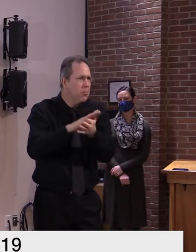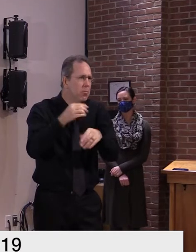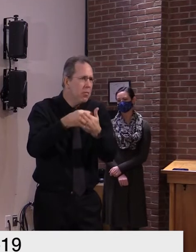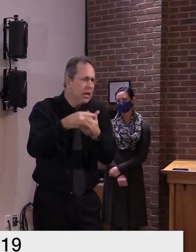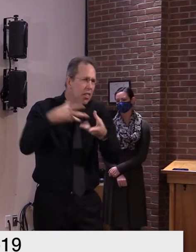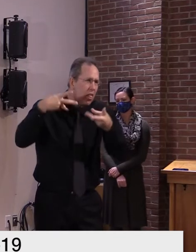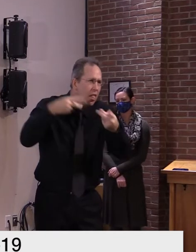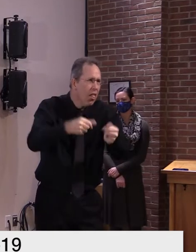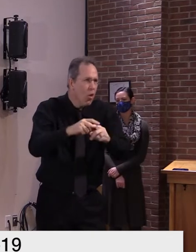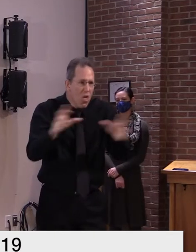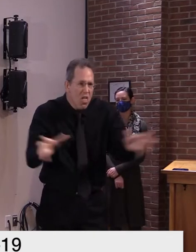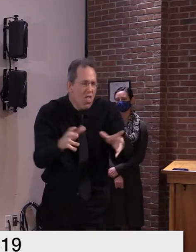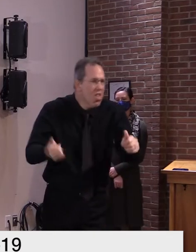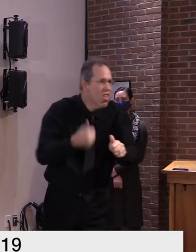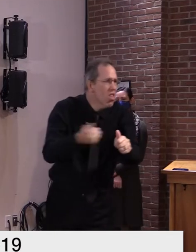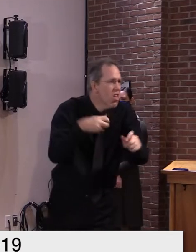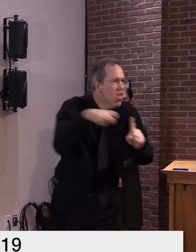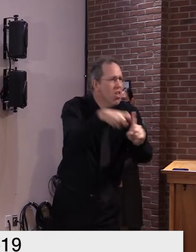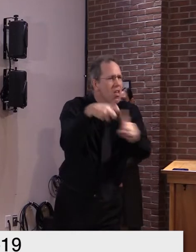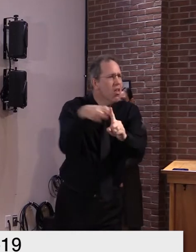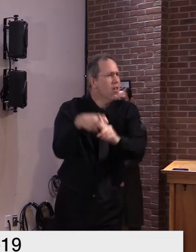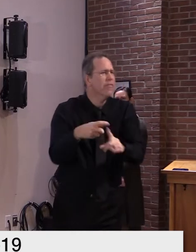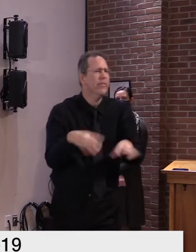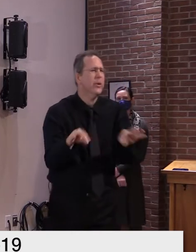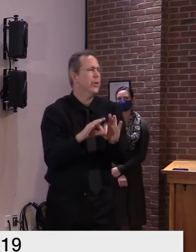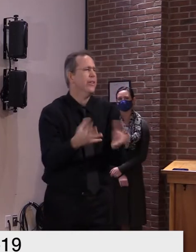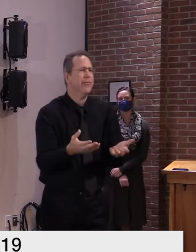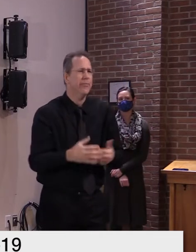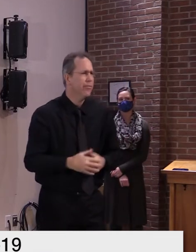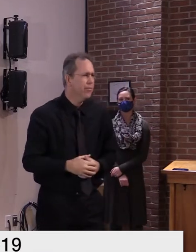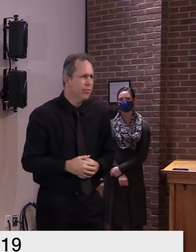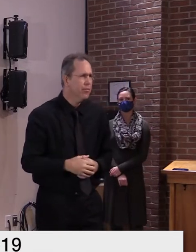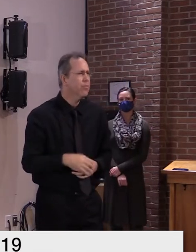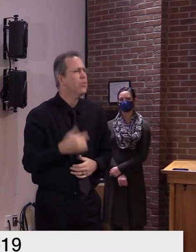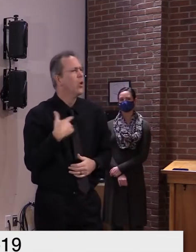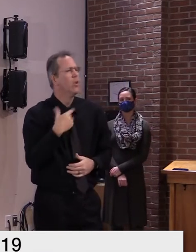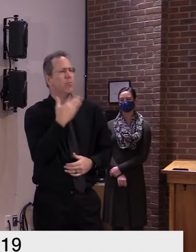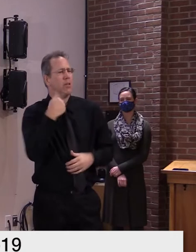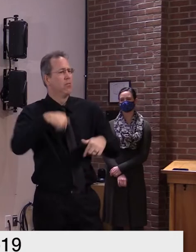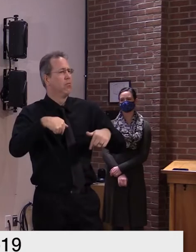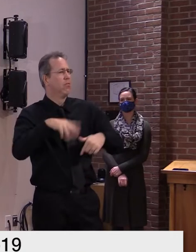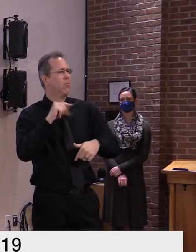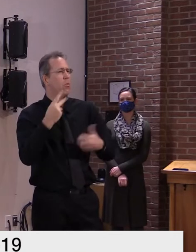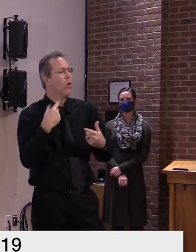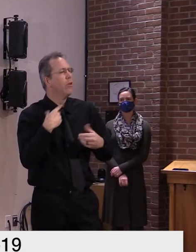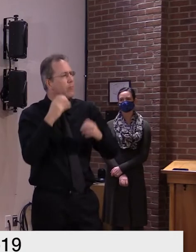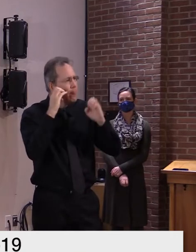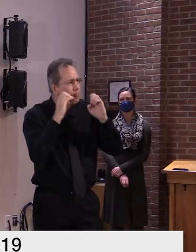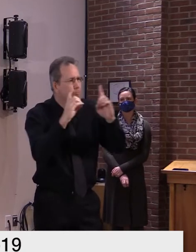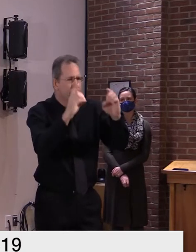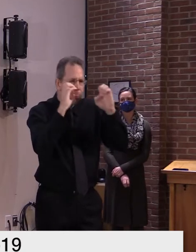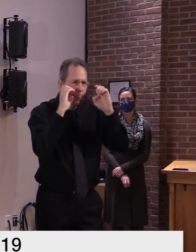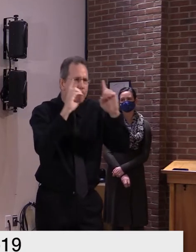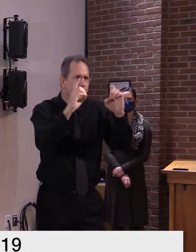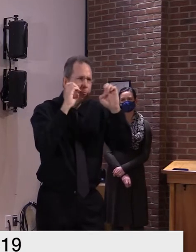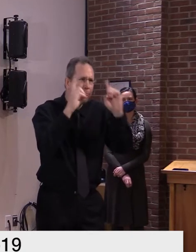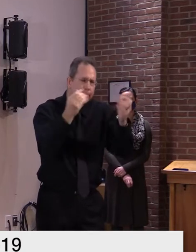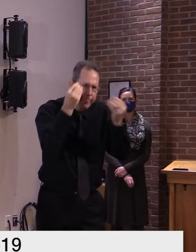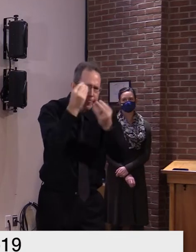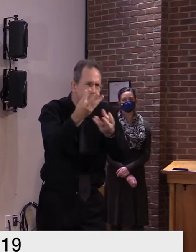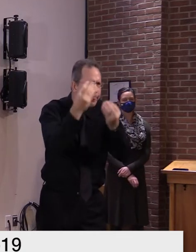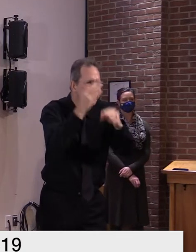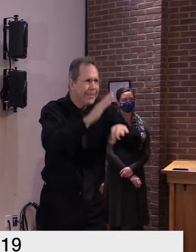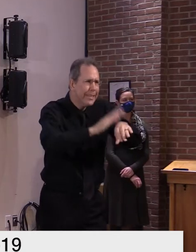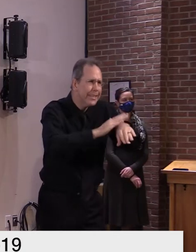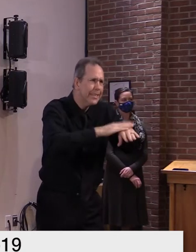we thought we still feel the guidance is the best approach but we have been willing when when there have been cases the attorney